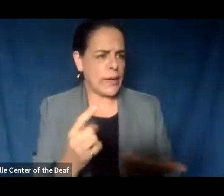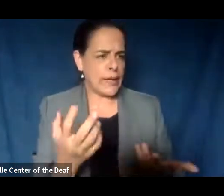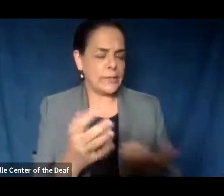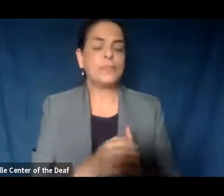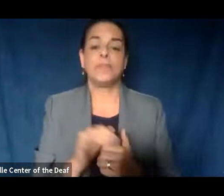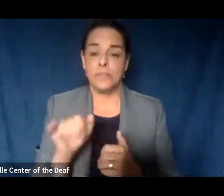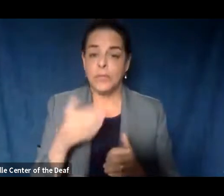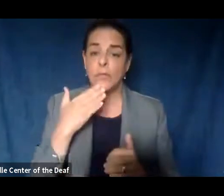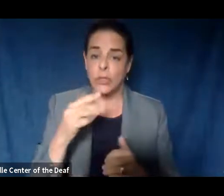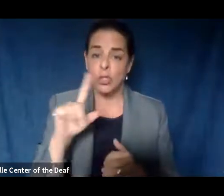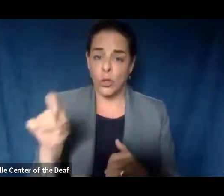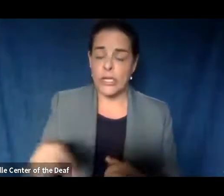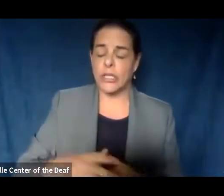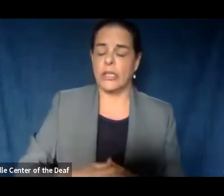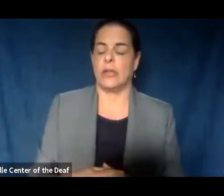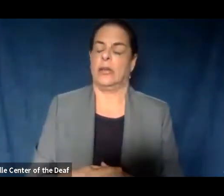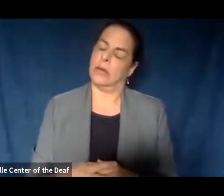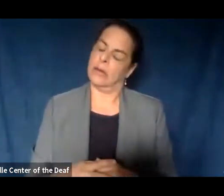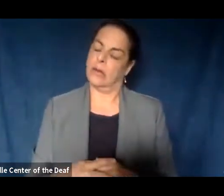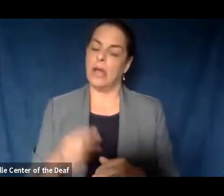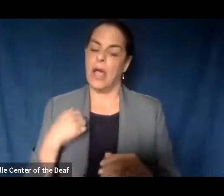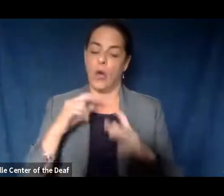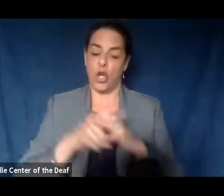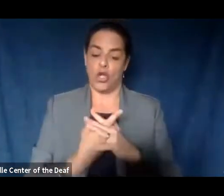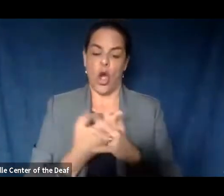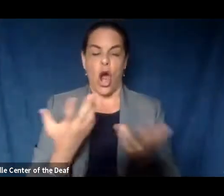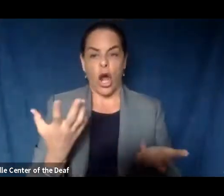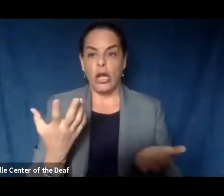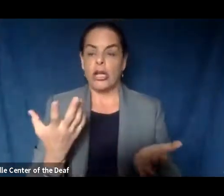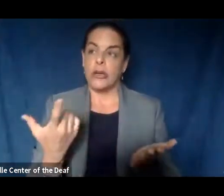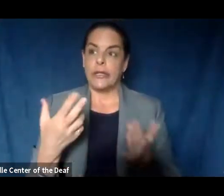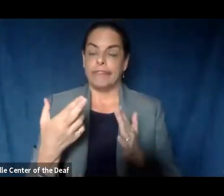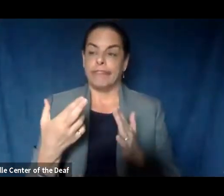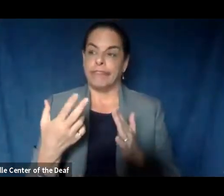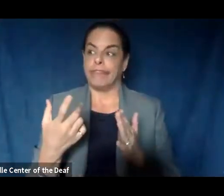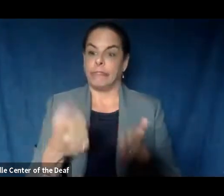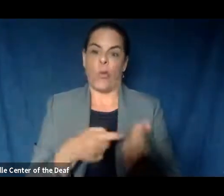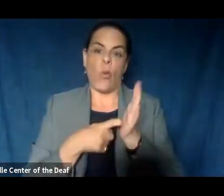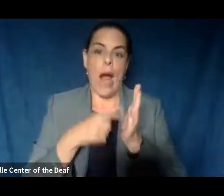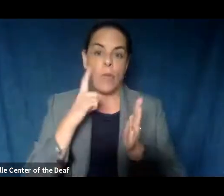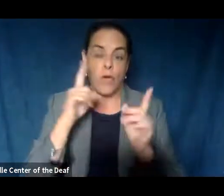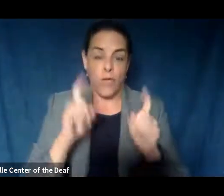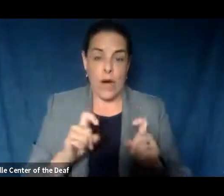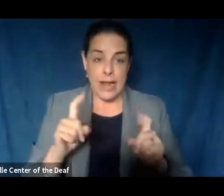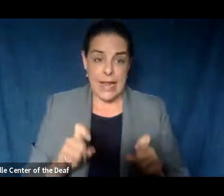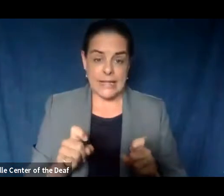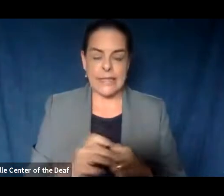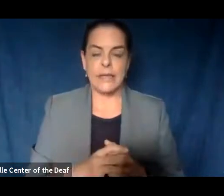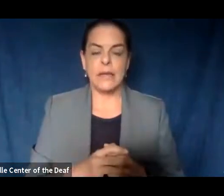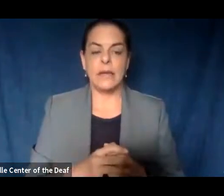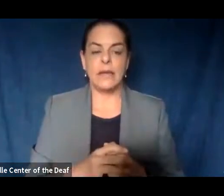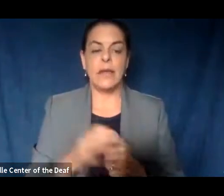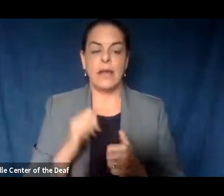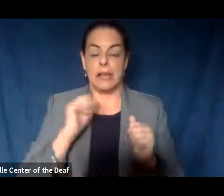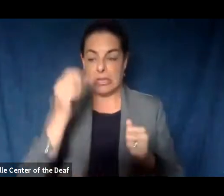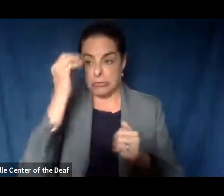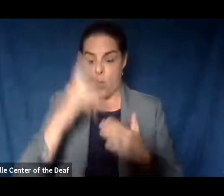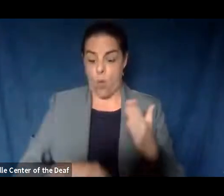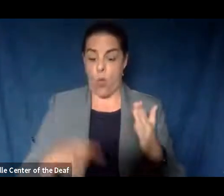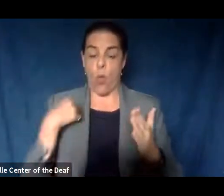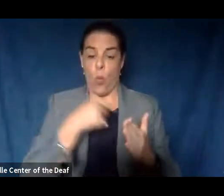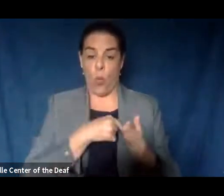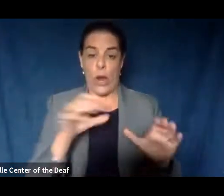question. So, I'm going to start with protocol for testing. So, I can only speak to what we're doing for testing and